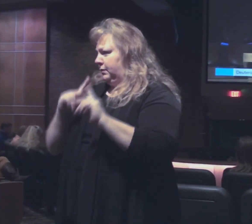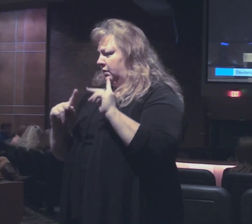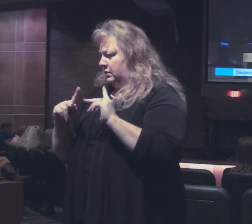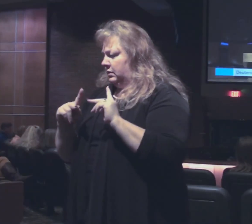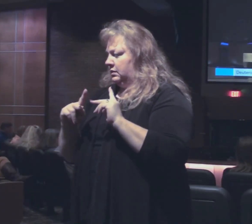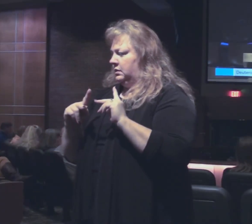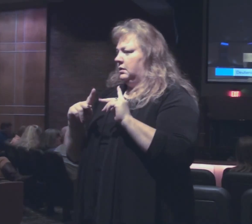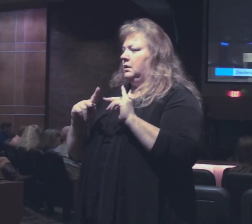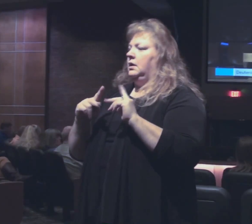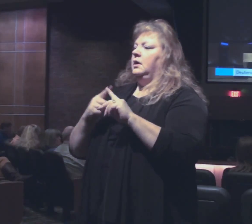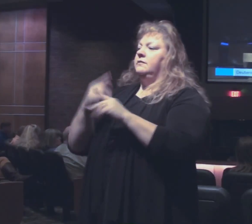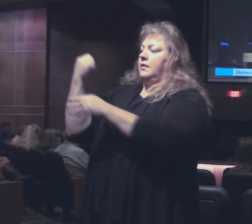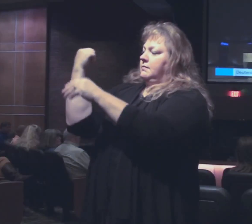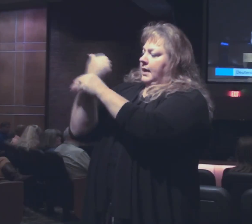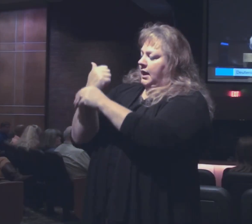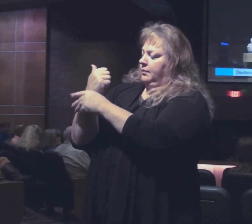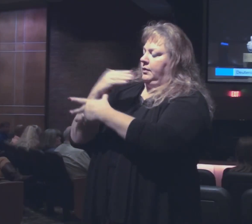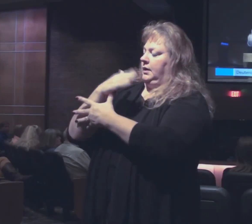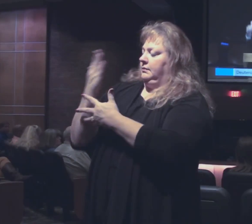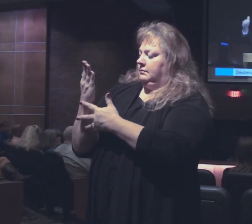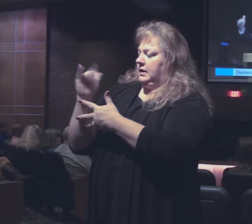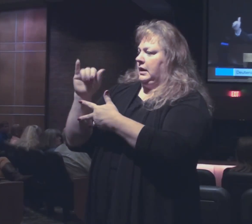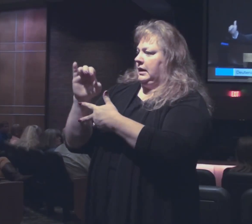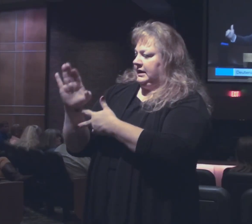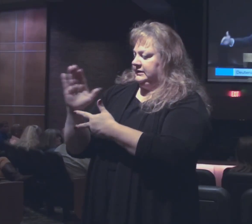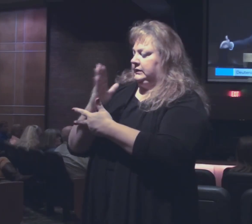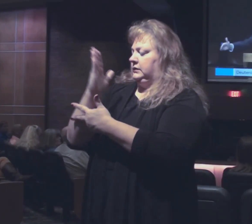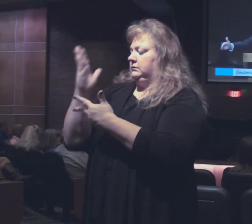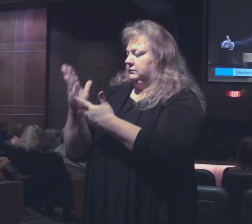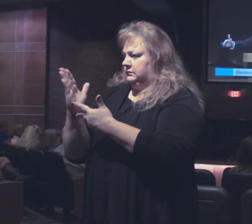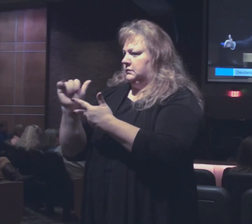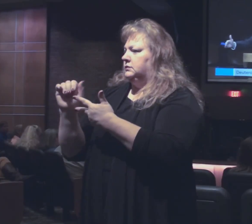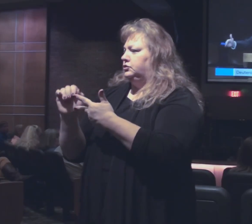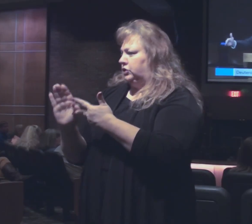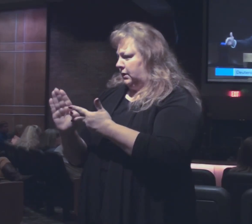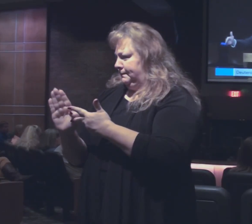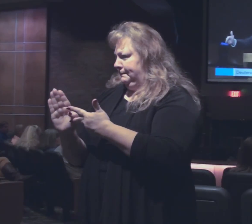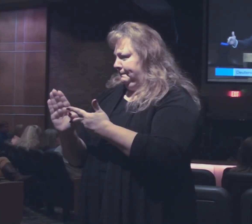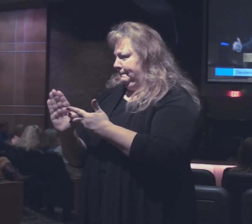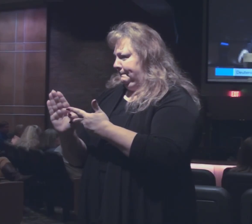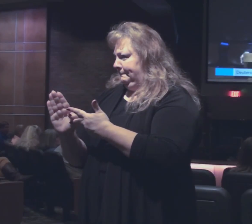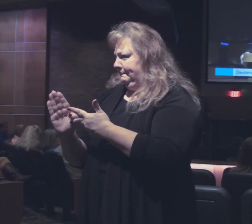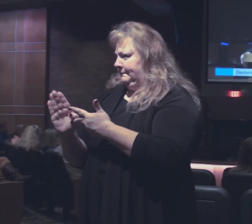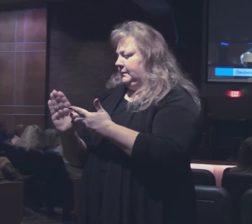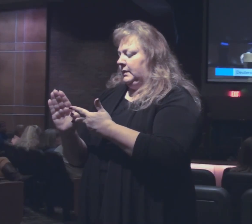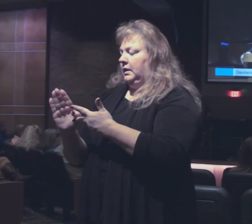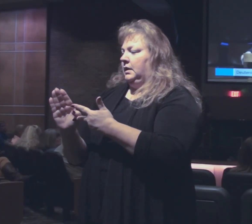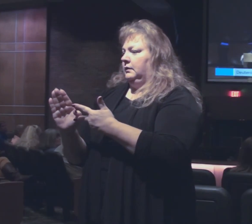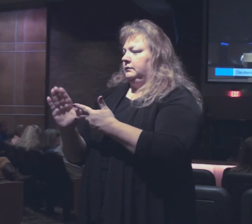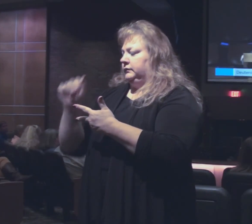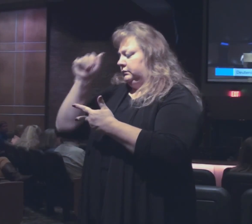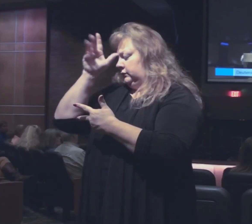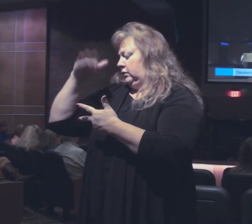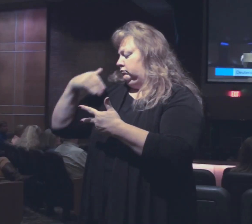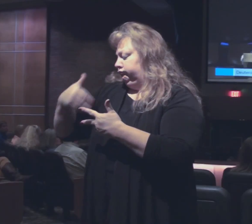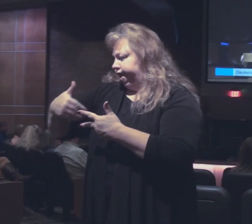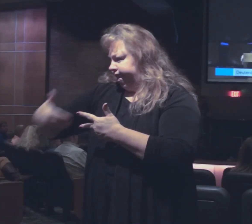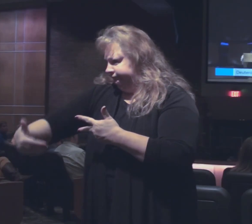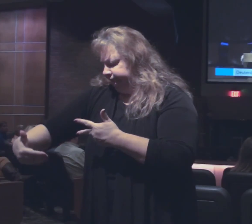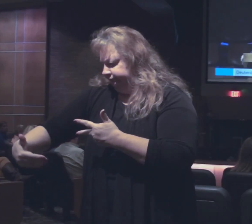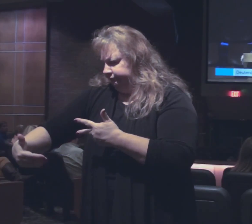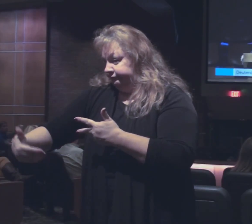And it comes from Abraham, Isaac, and Jacob is the line that must come through.